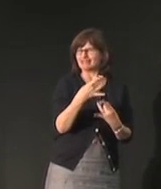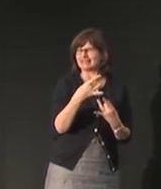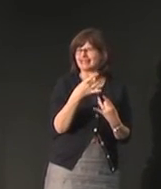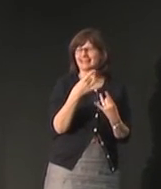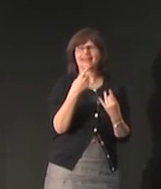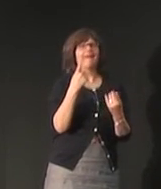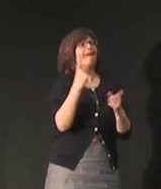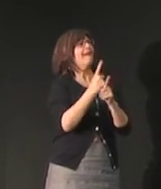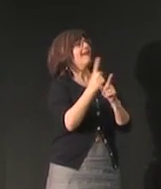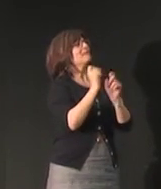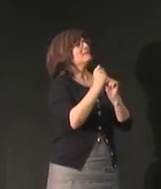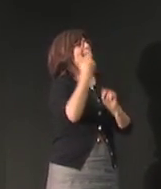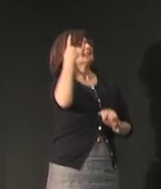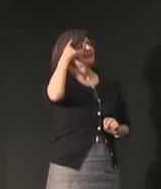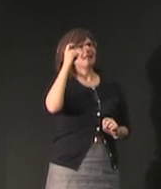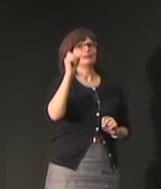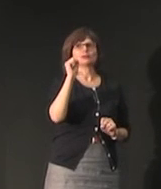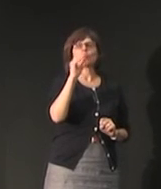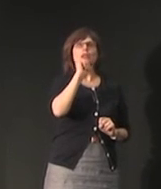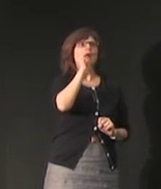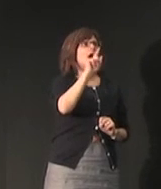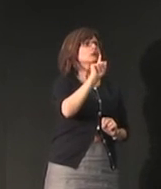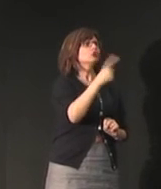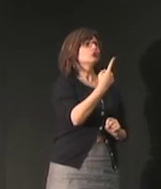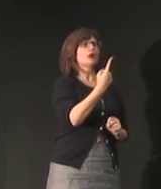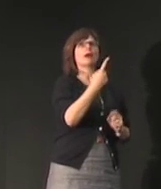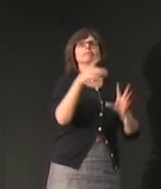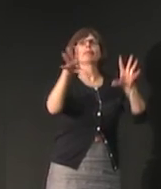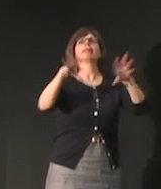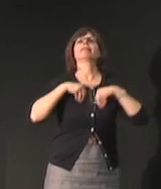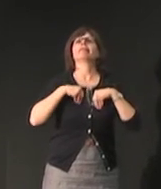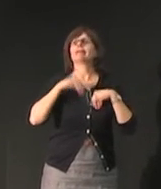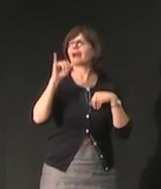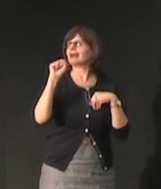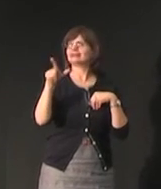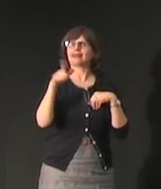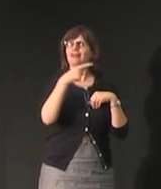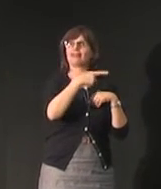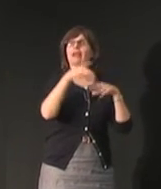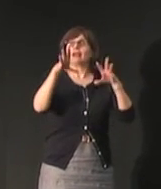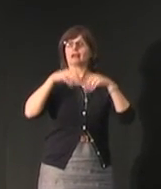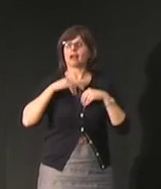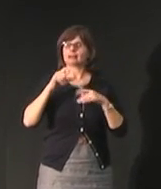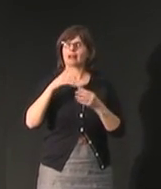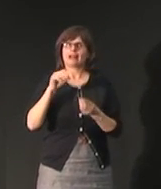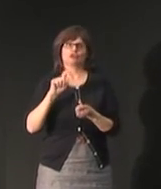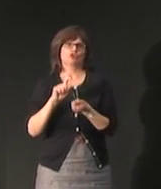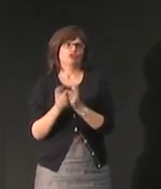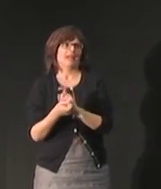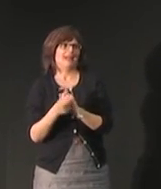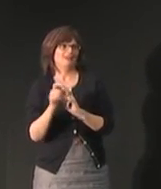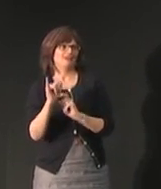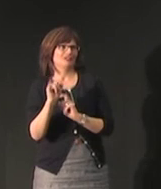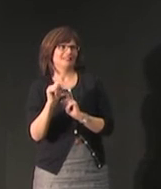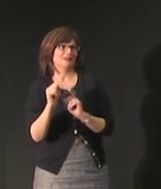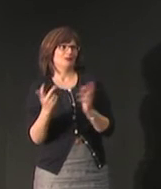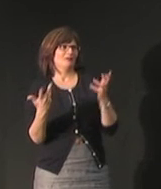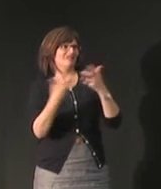Israeli sign language so that was very interesting to me so it isn't just that people take on a language